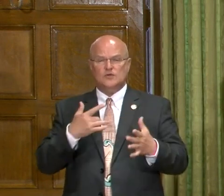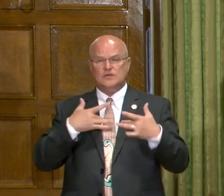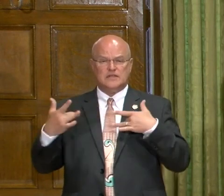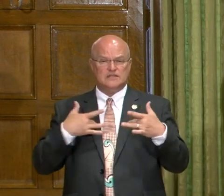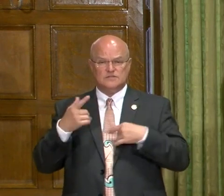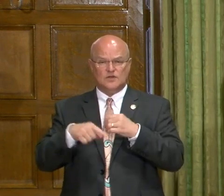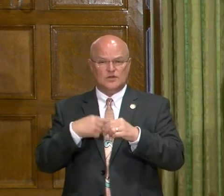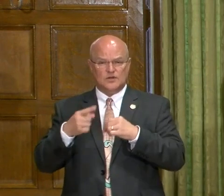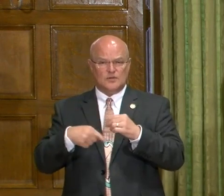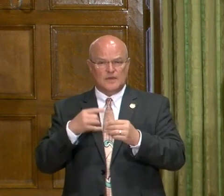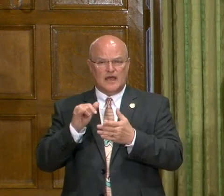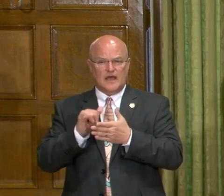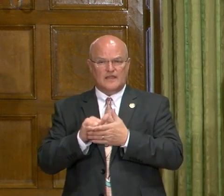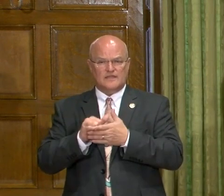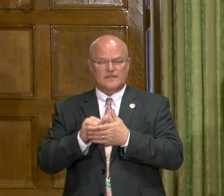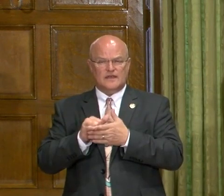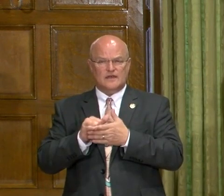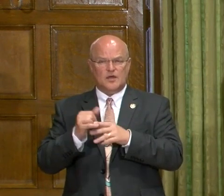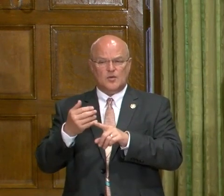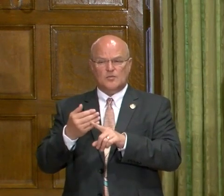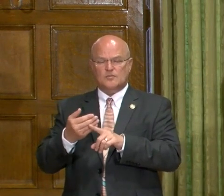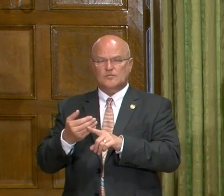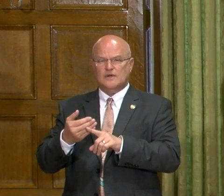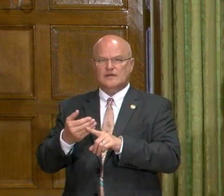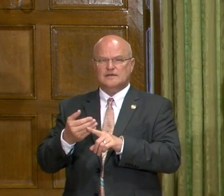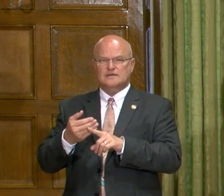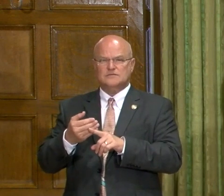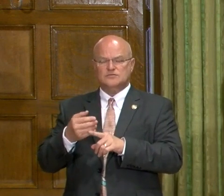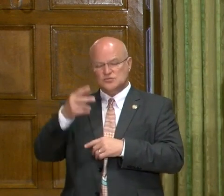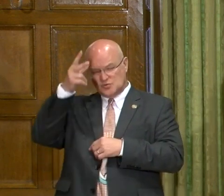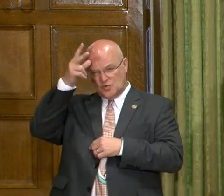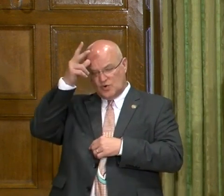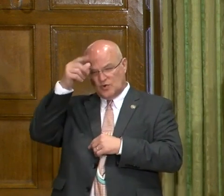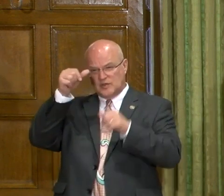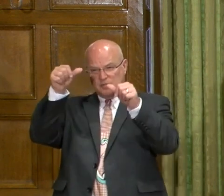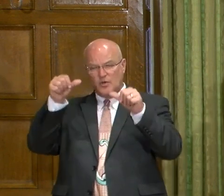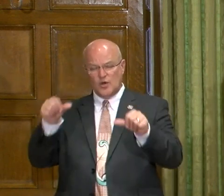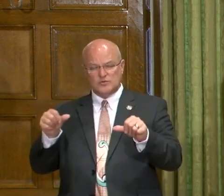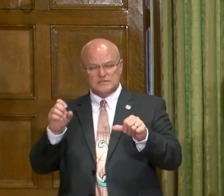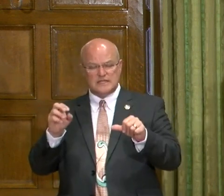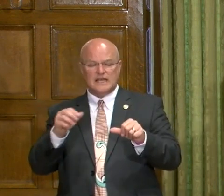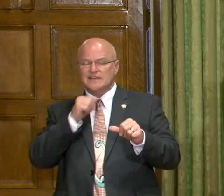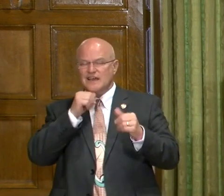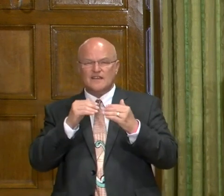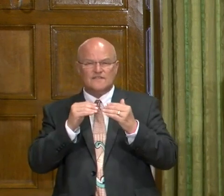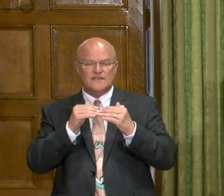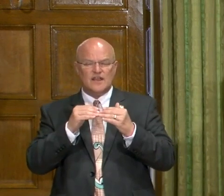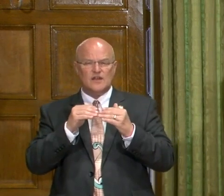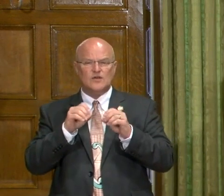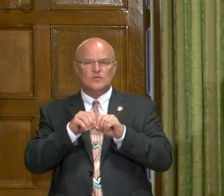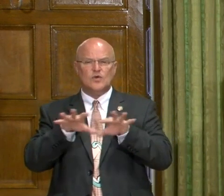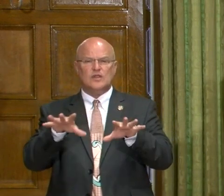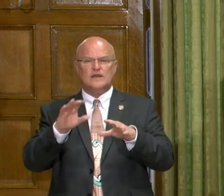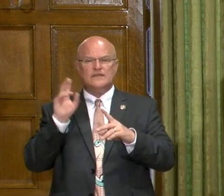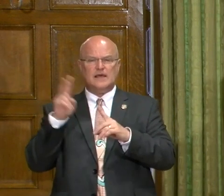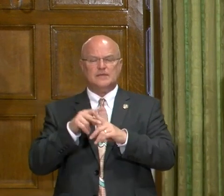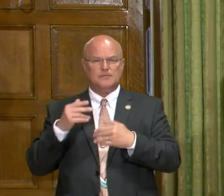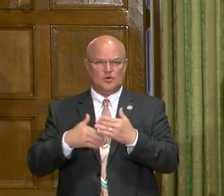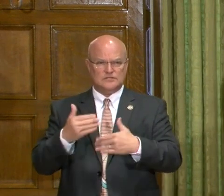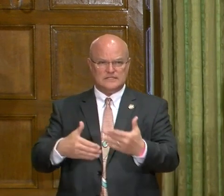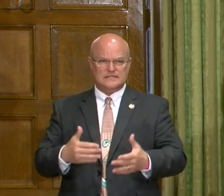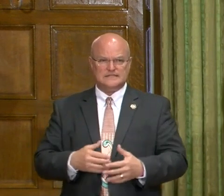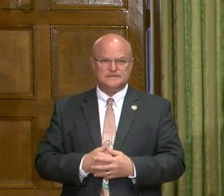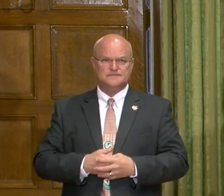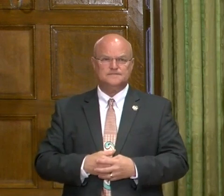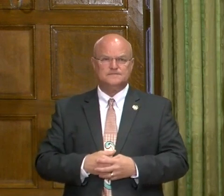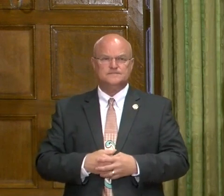the premature posting of the application and just concerns that this was not a fair rollout of the application process?